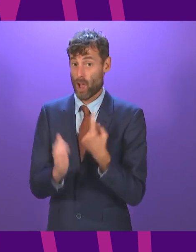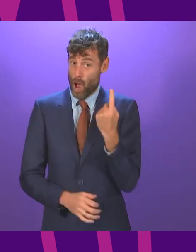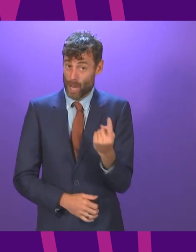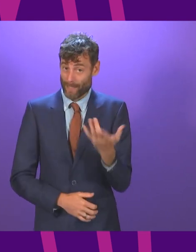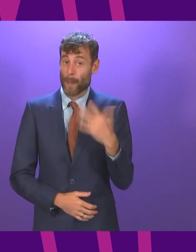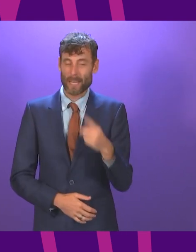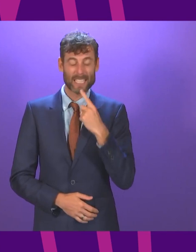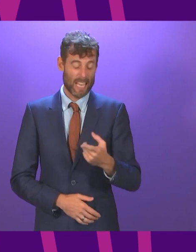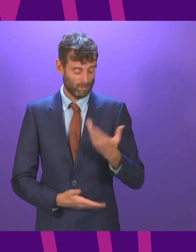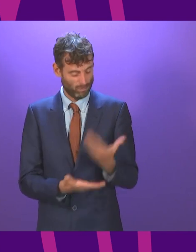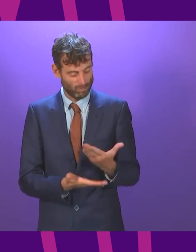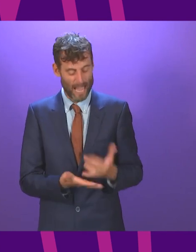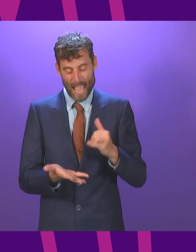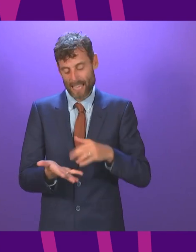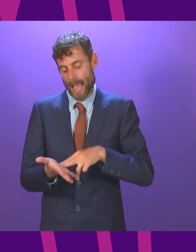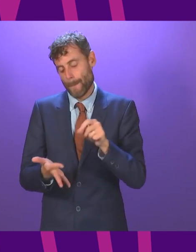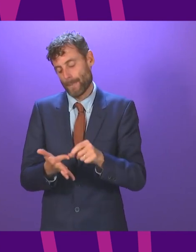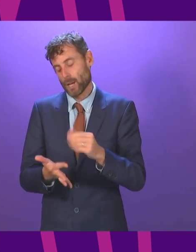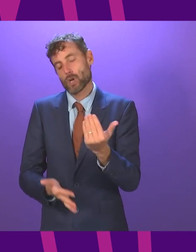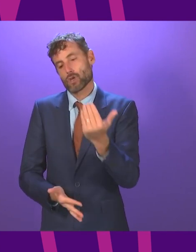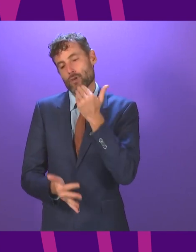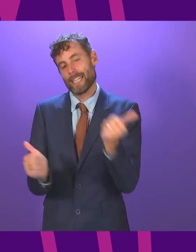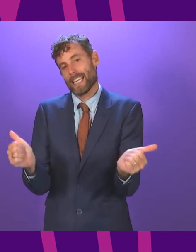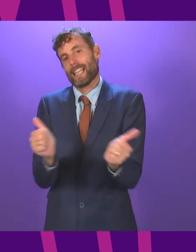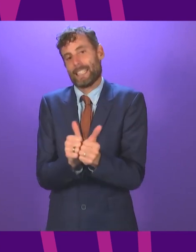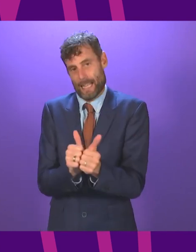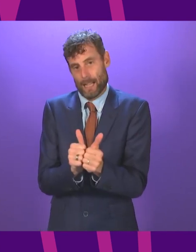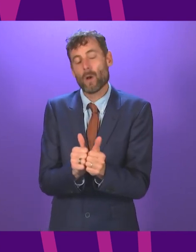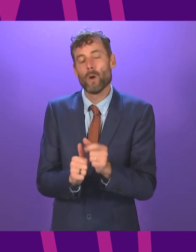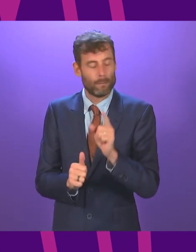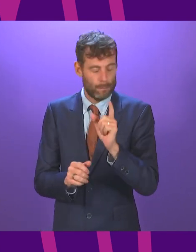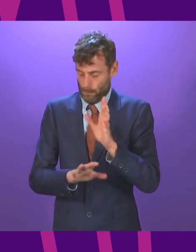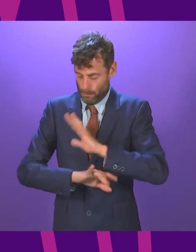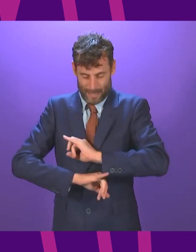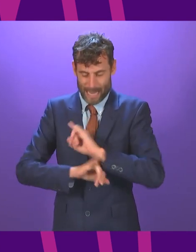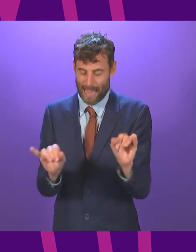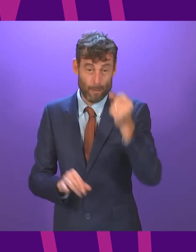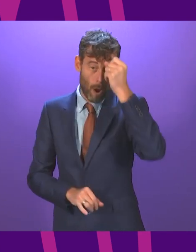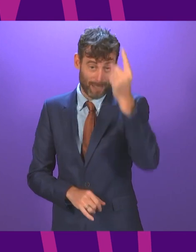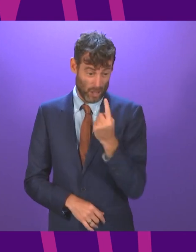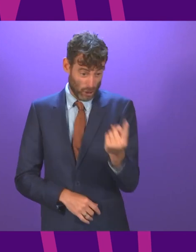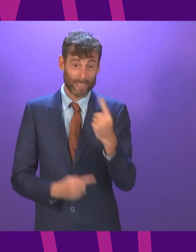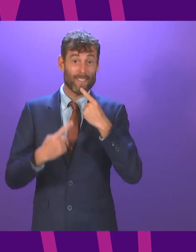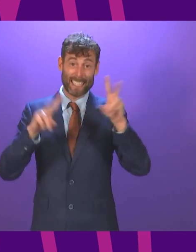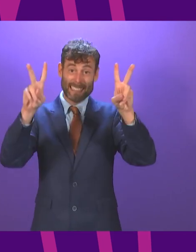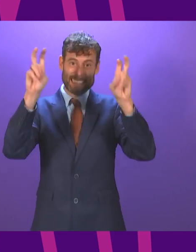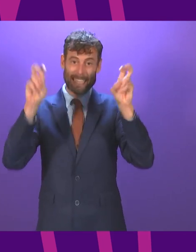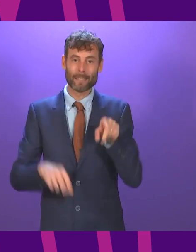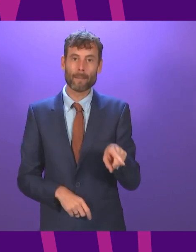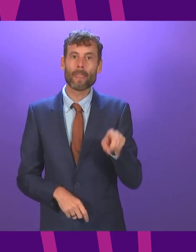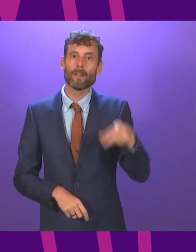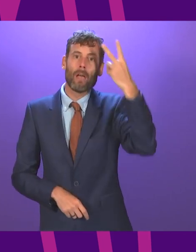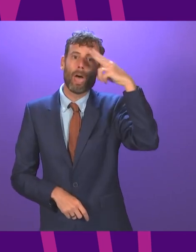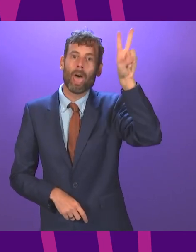her, an SNP Green deal would be, and I quote, a terrible idea. So let me